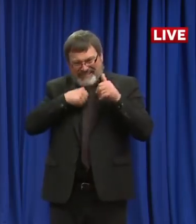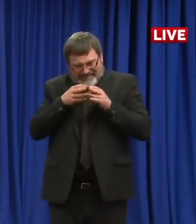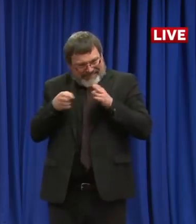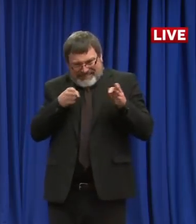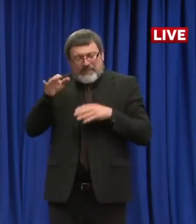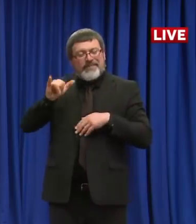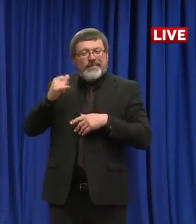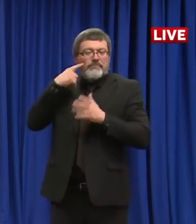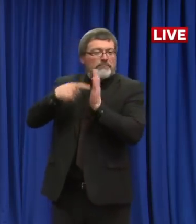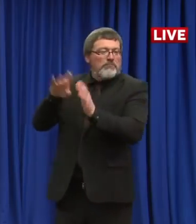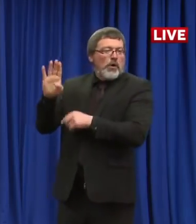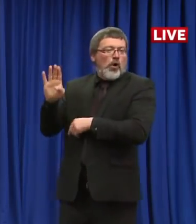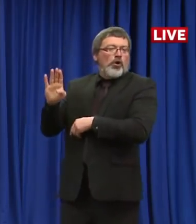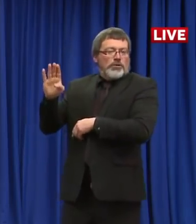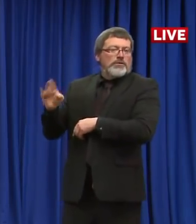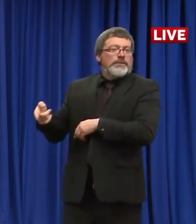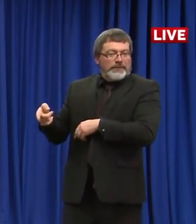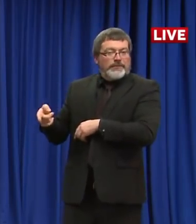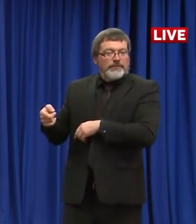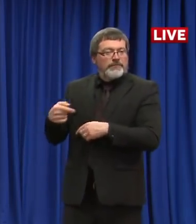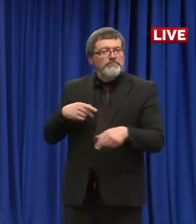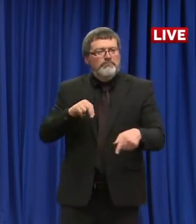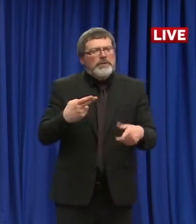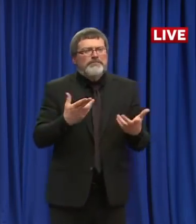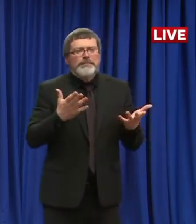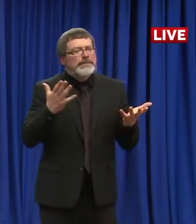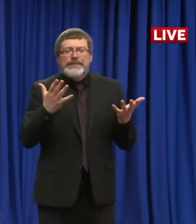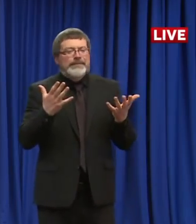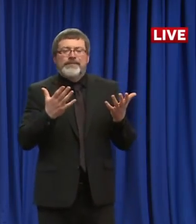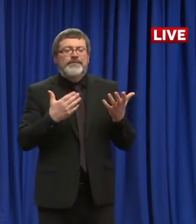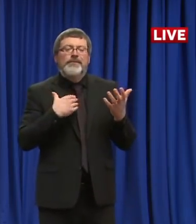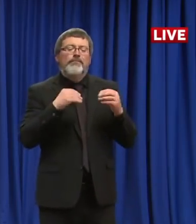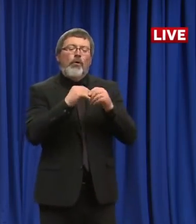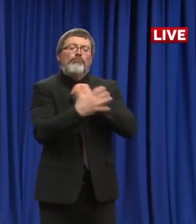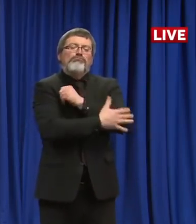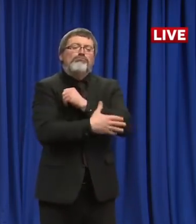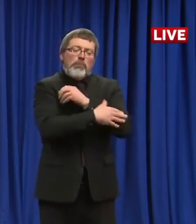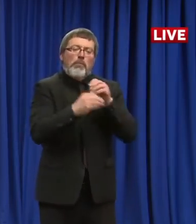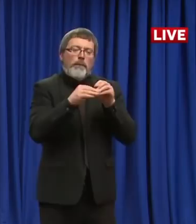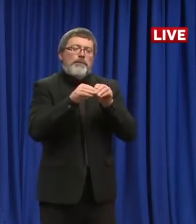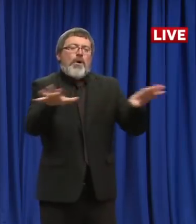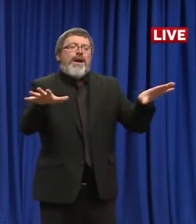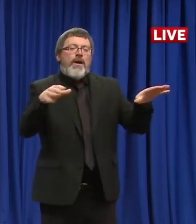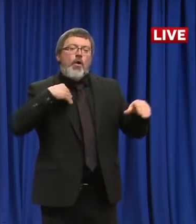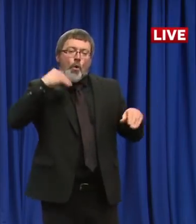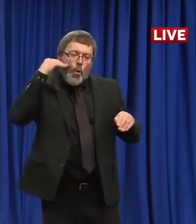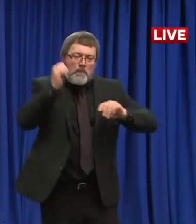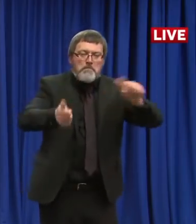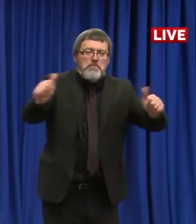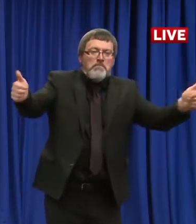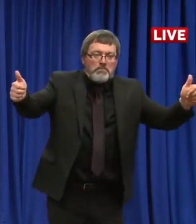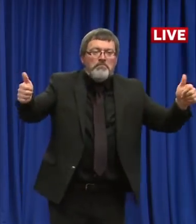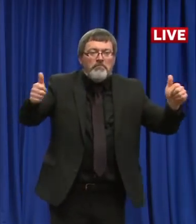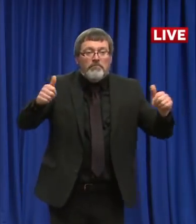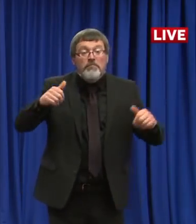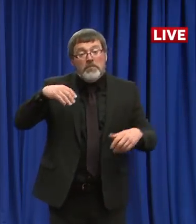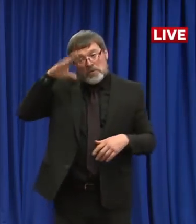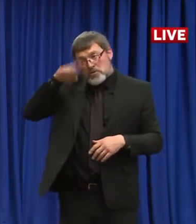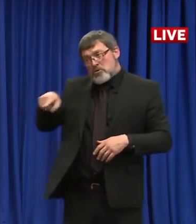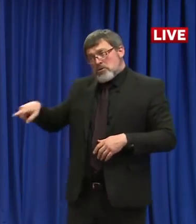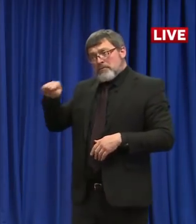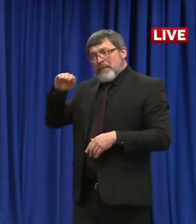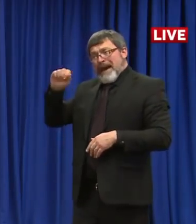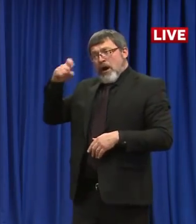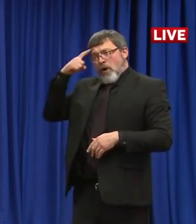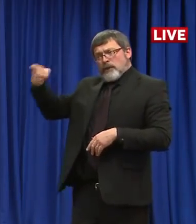mitigate the spread. We're more rural, but remember we also took, they took some pretty decisive action, but so did we. And if you look at the actions we took